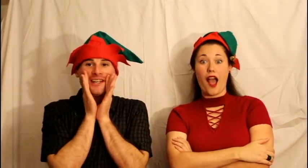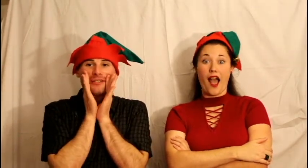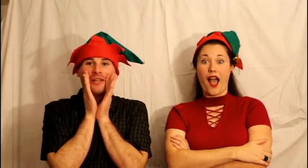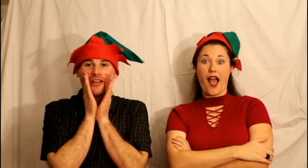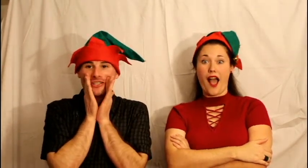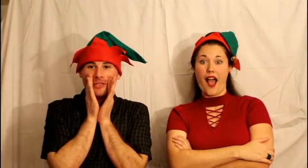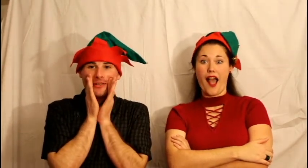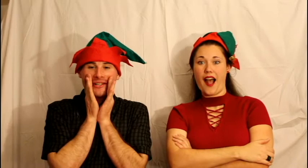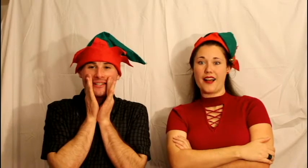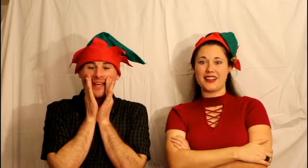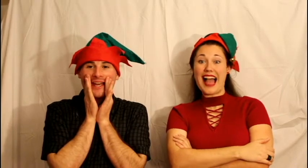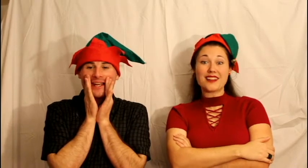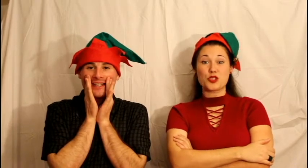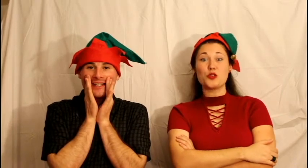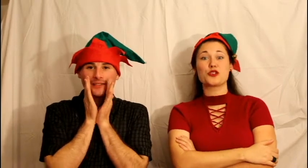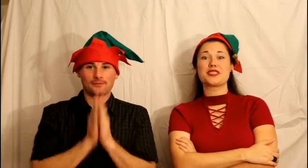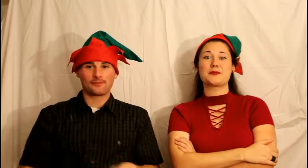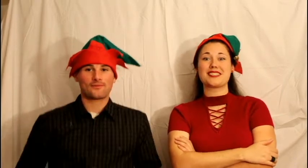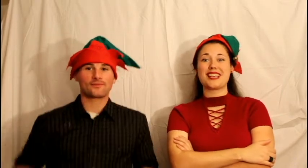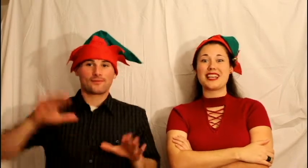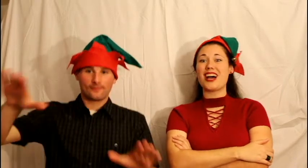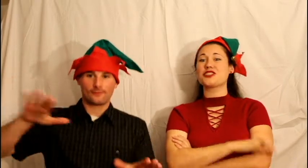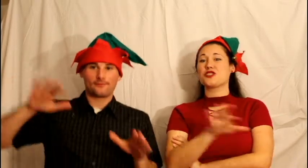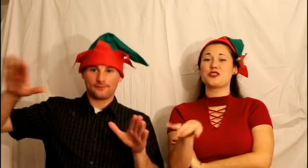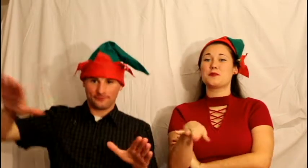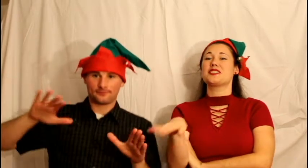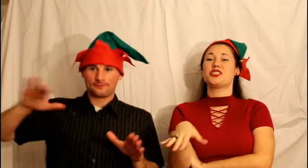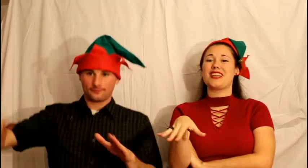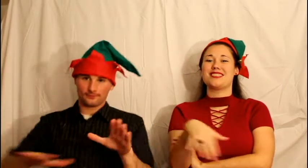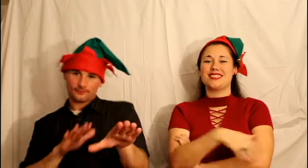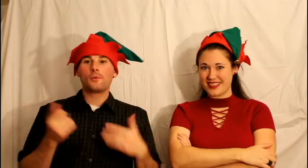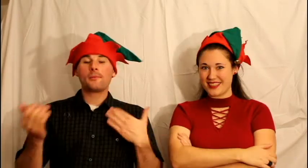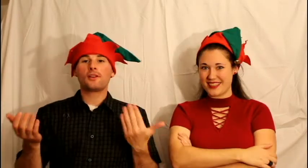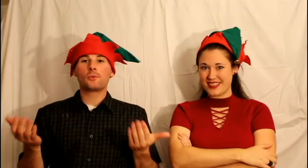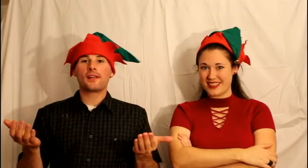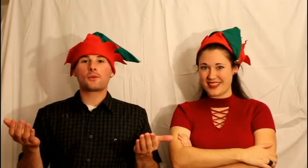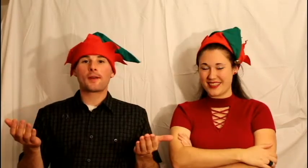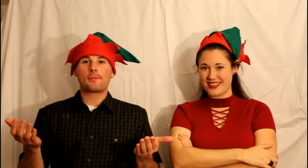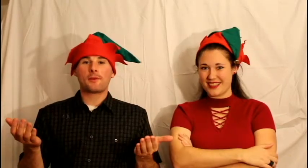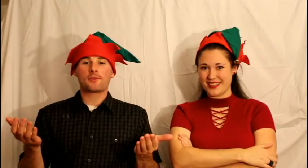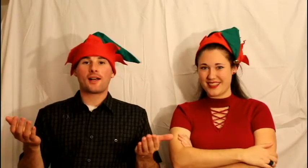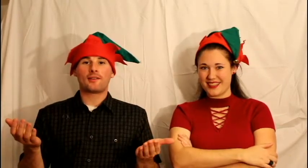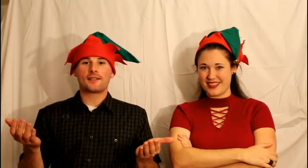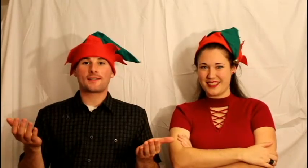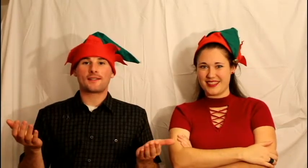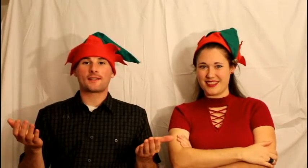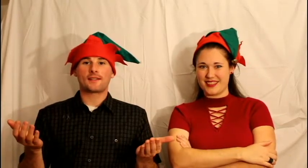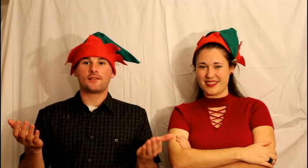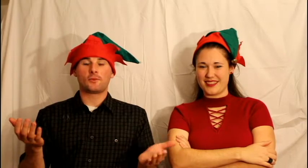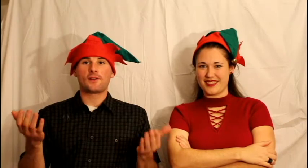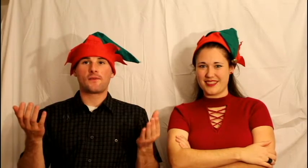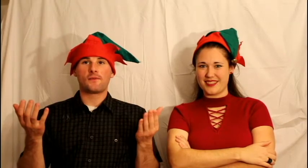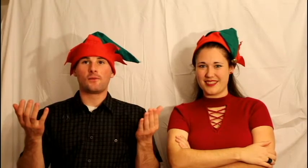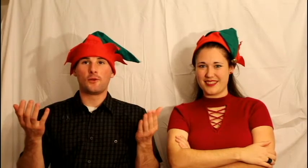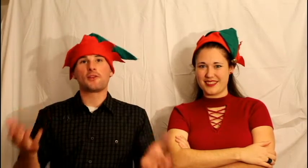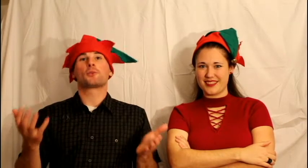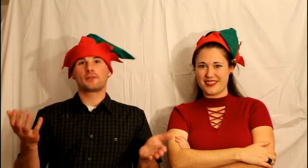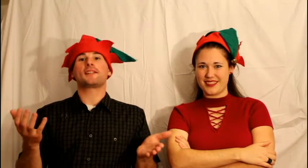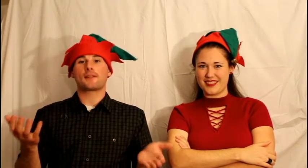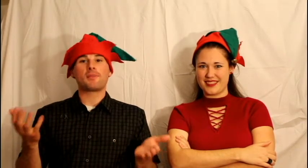We are super excited. Actual Christmas. Like not just Christmas adjacent. What better way to wrap up your holiday season than with literally the